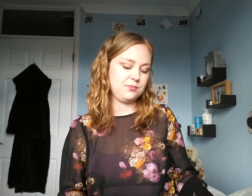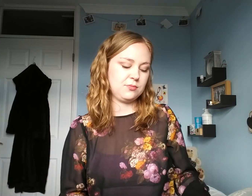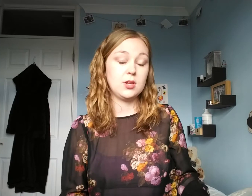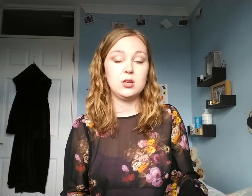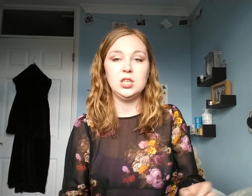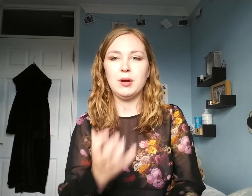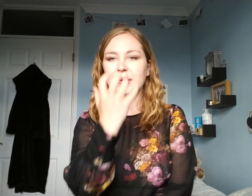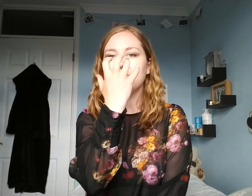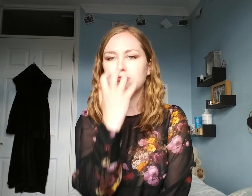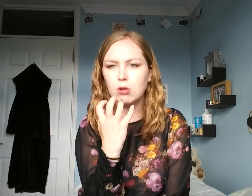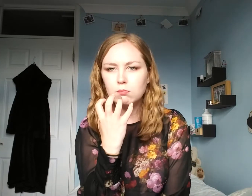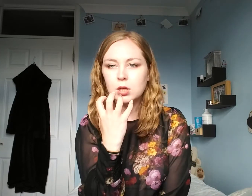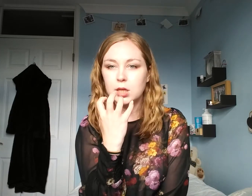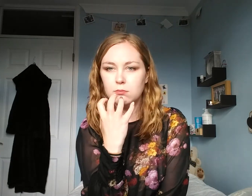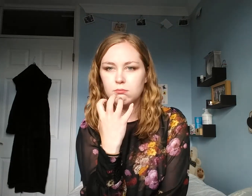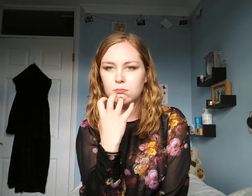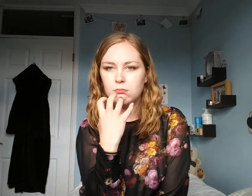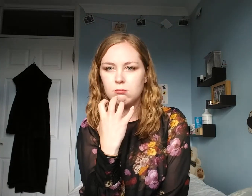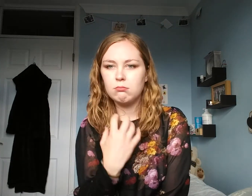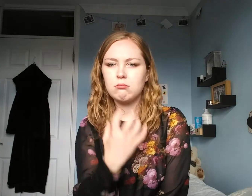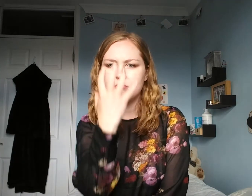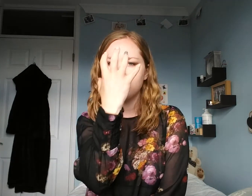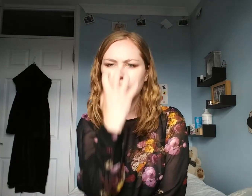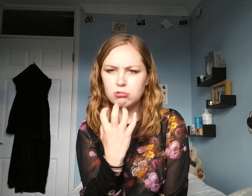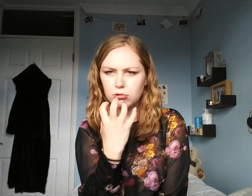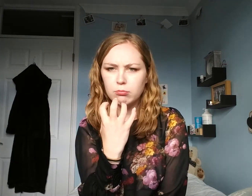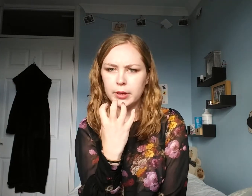You might be grumpy. Grumpy.